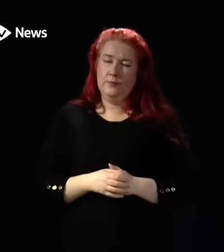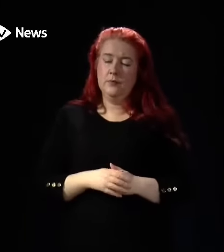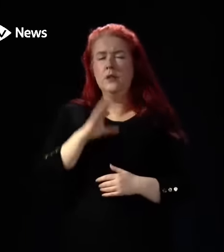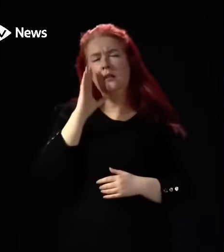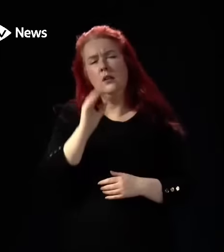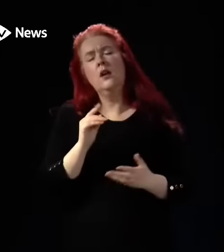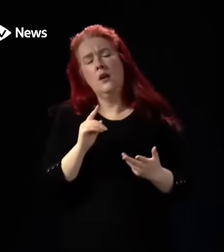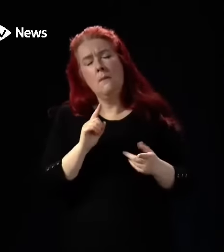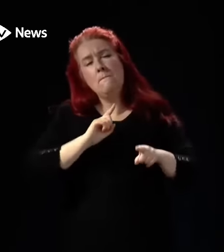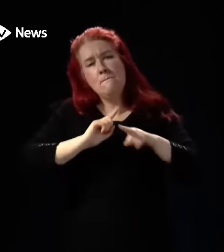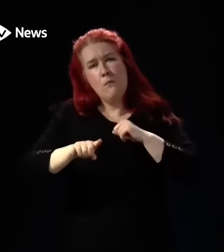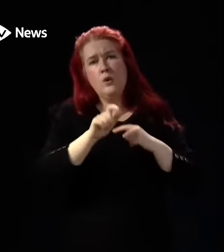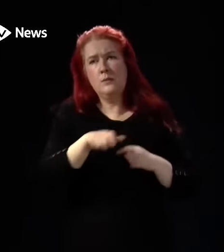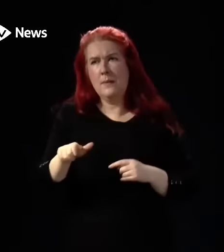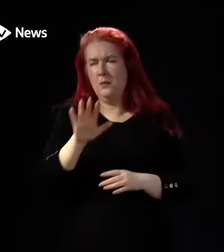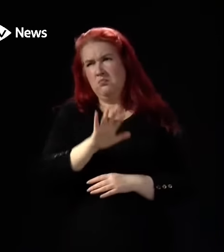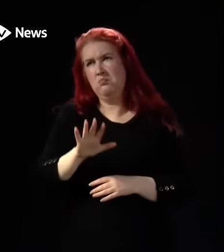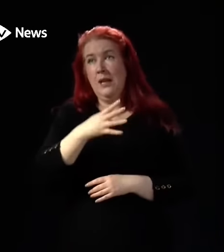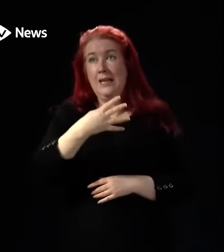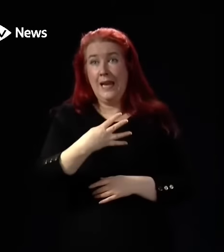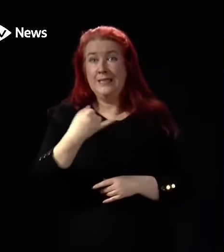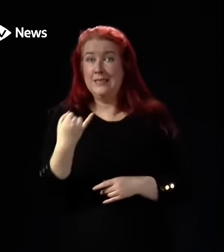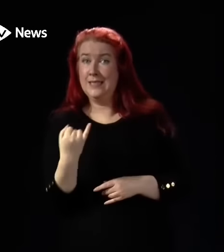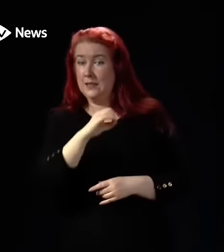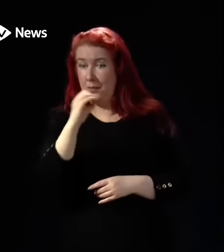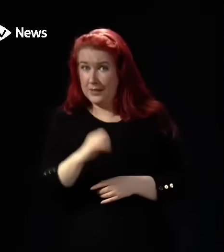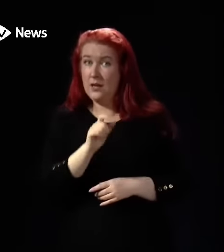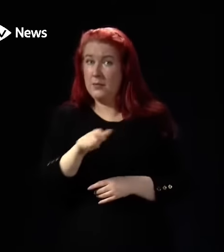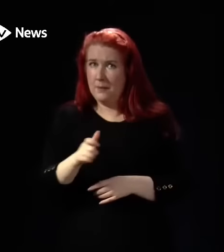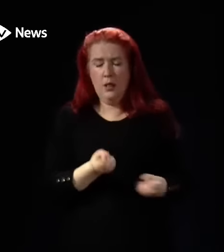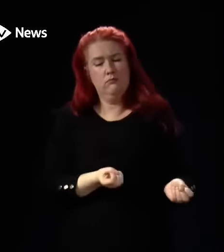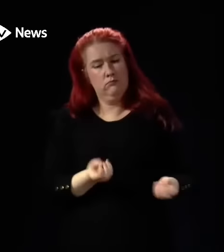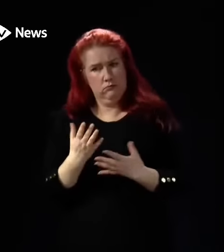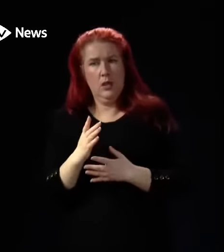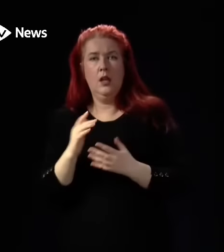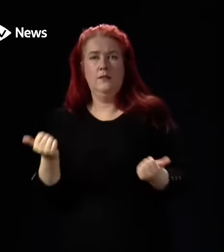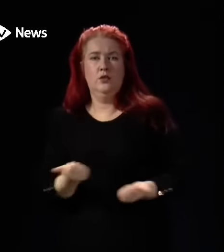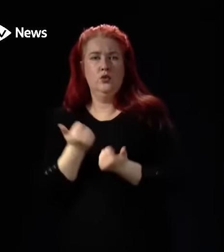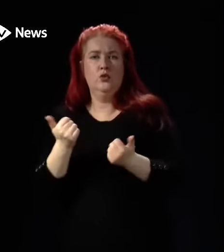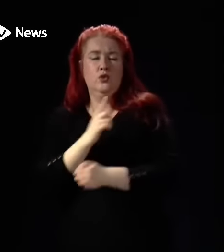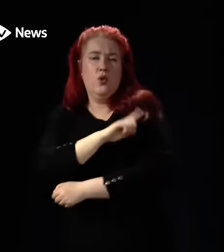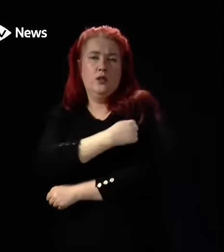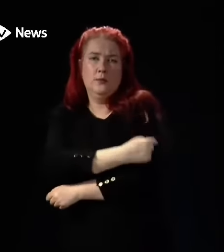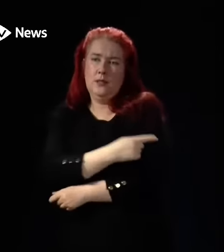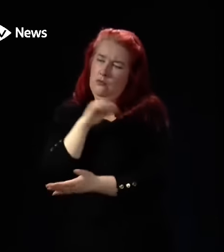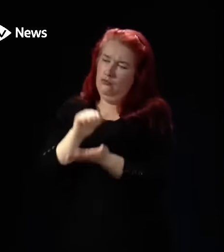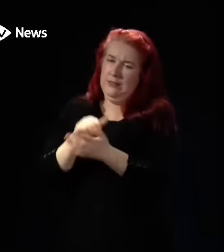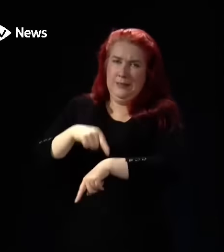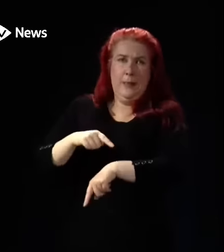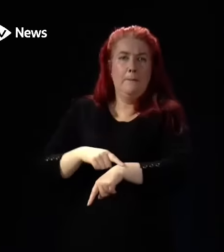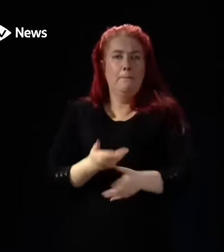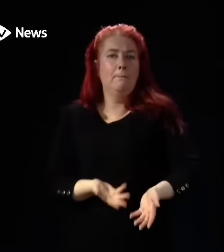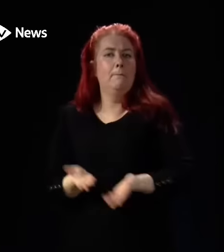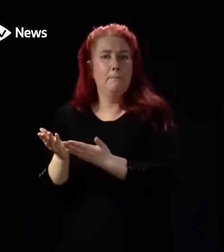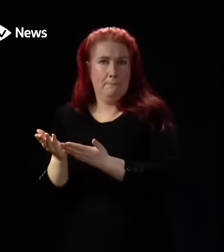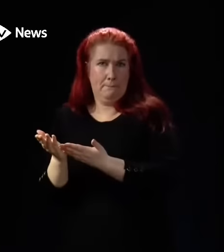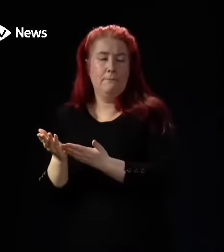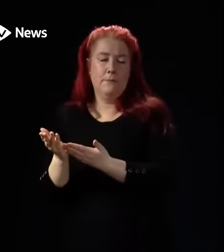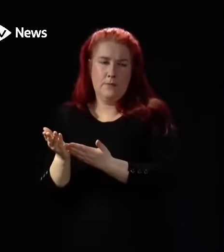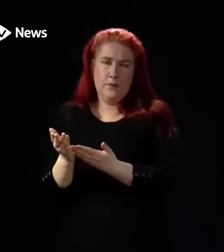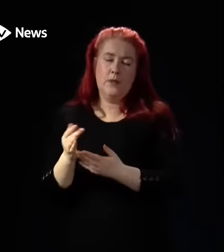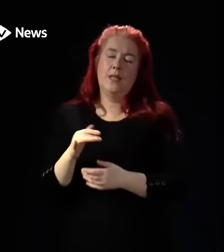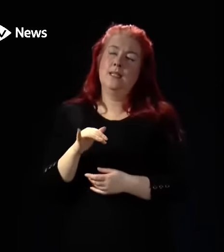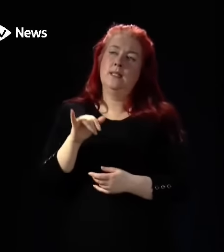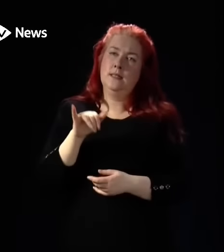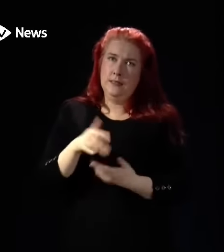people, somewhere around 96%, do leave hospital when they should and while we have seen a slight